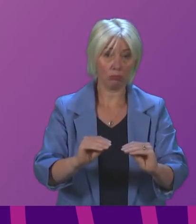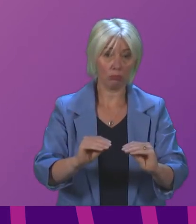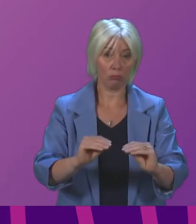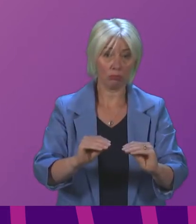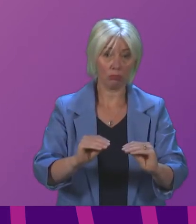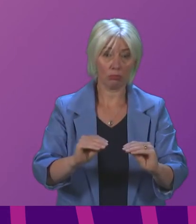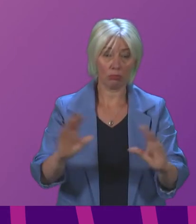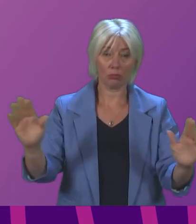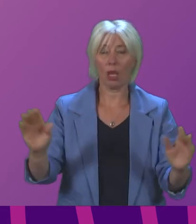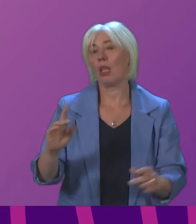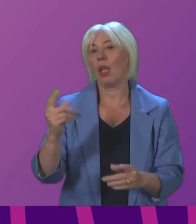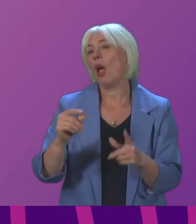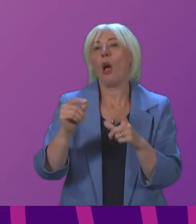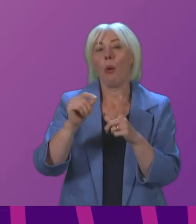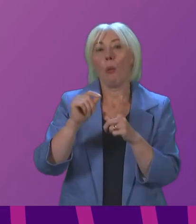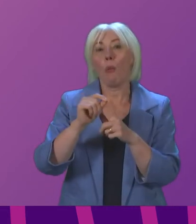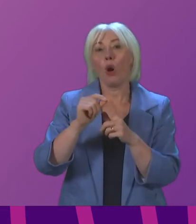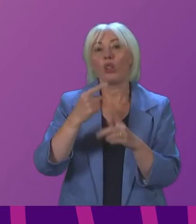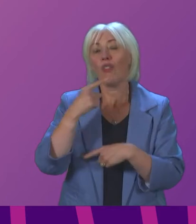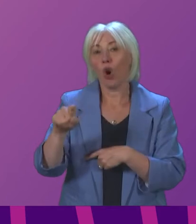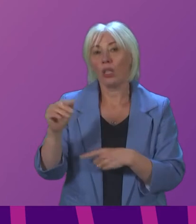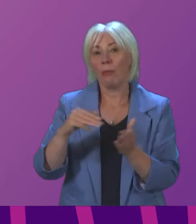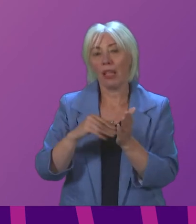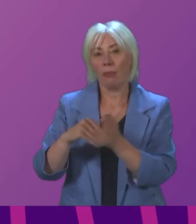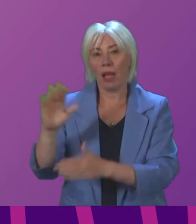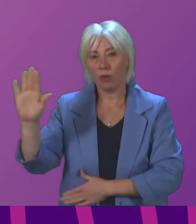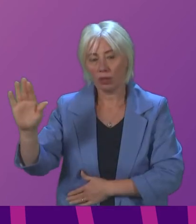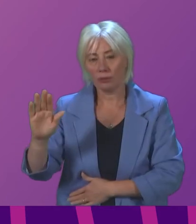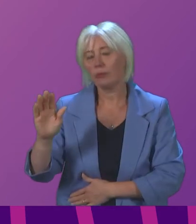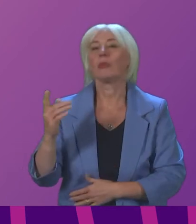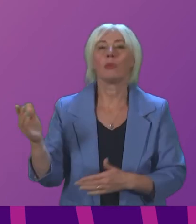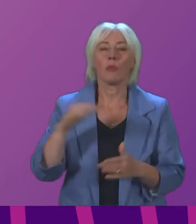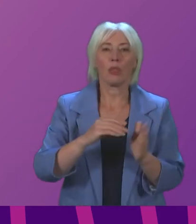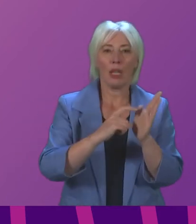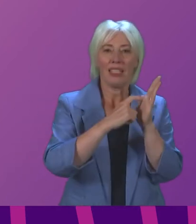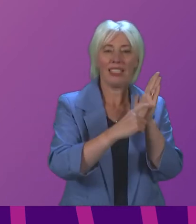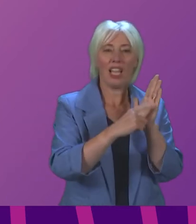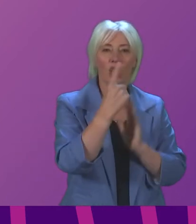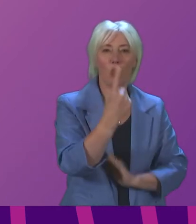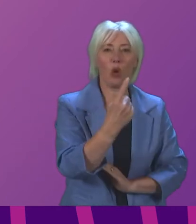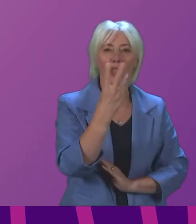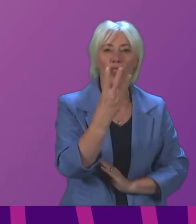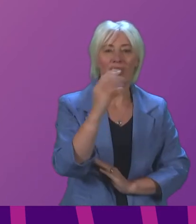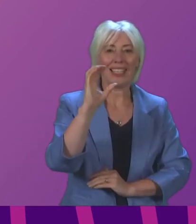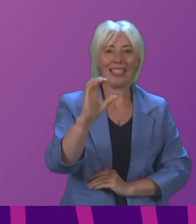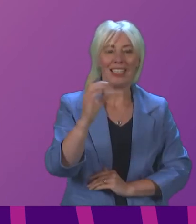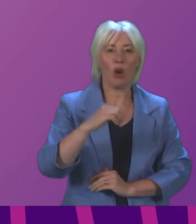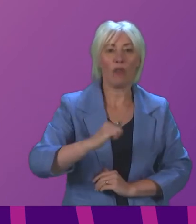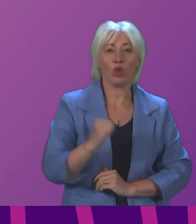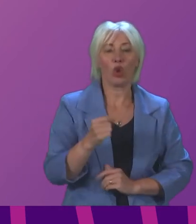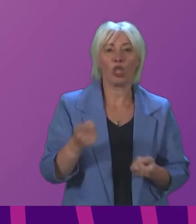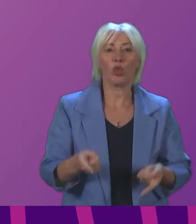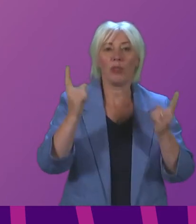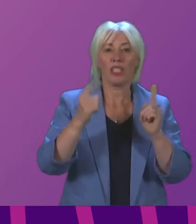point of order Michael Marra thank you president officer I rise to make a point of order in relation to section 13c of the Scottish ministerial